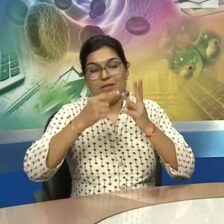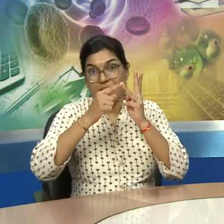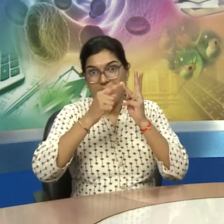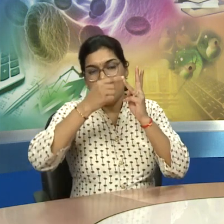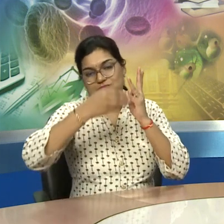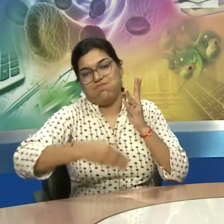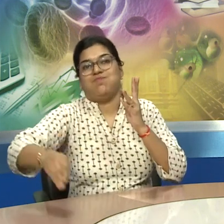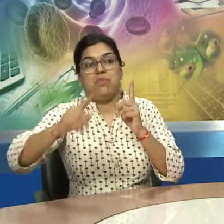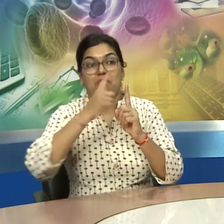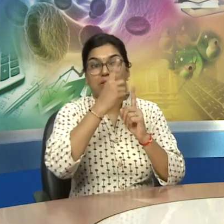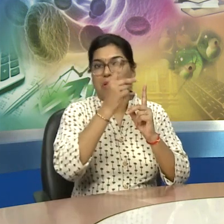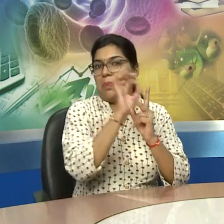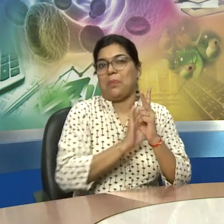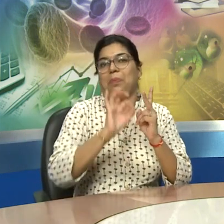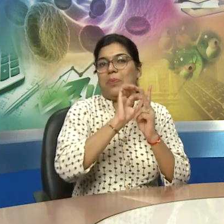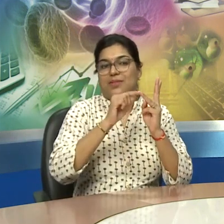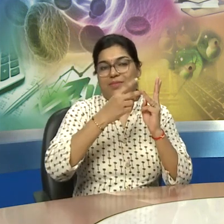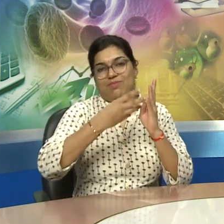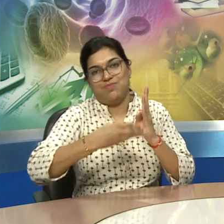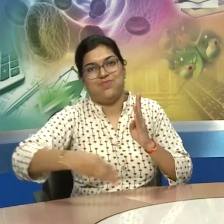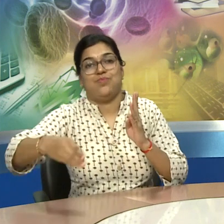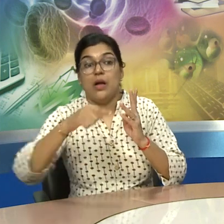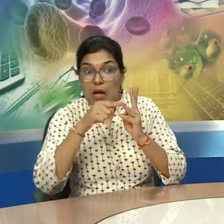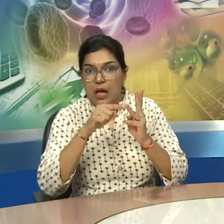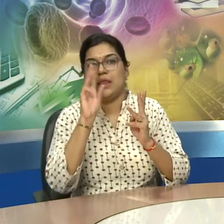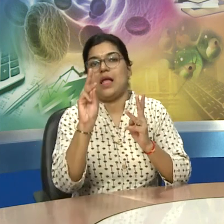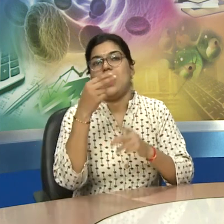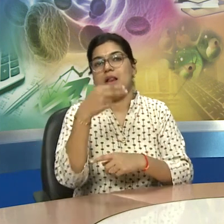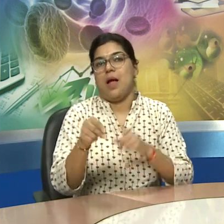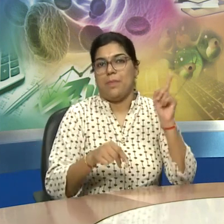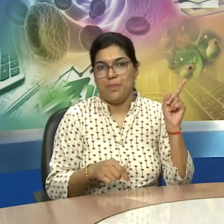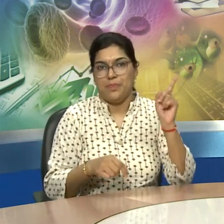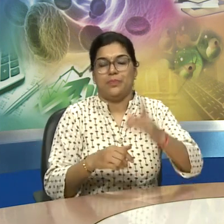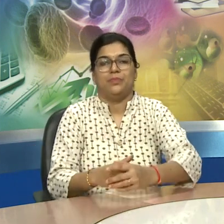food so this is the third name which is important